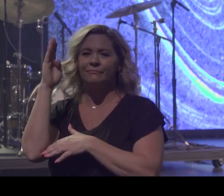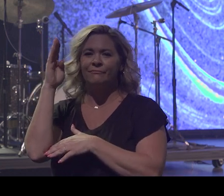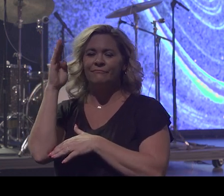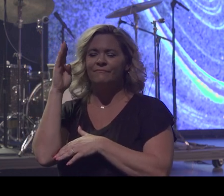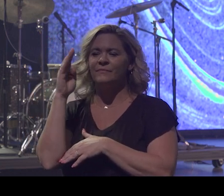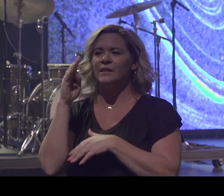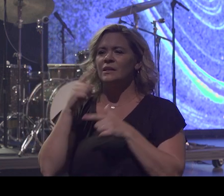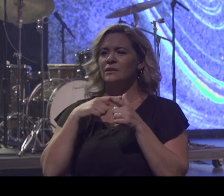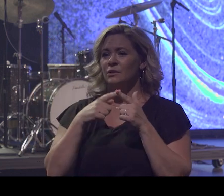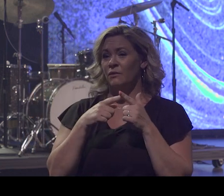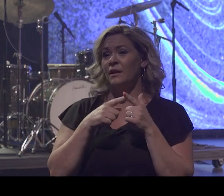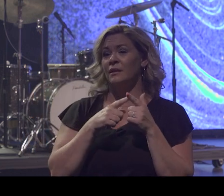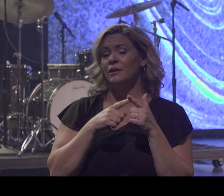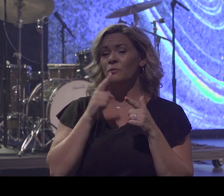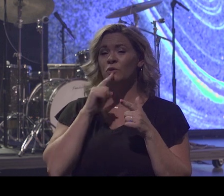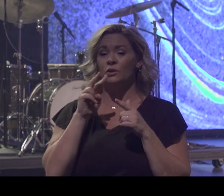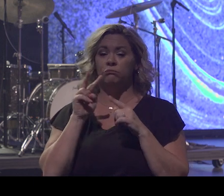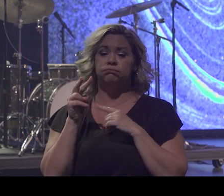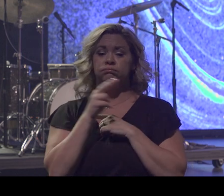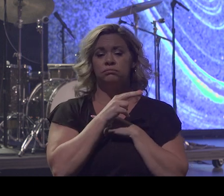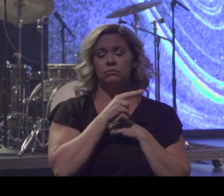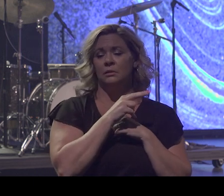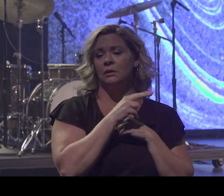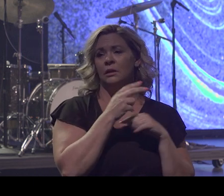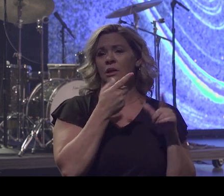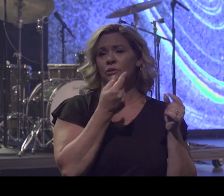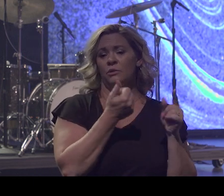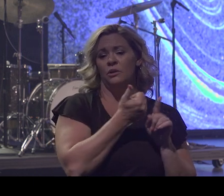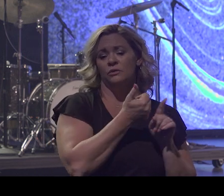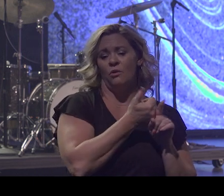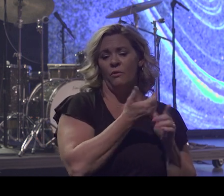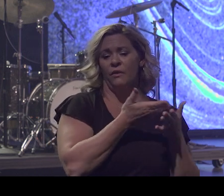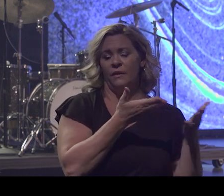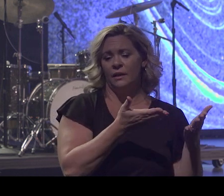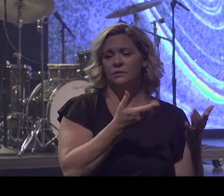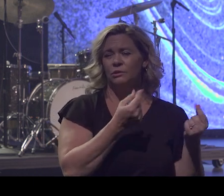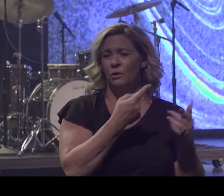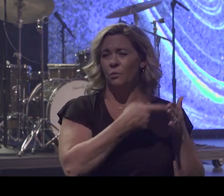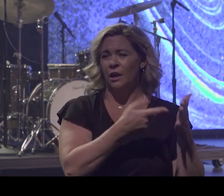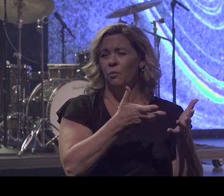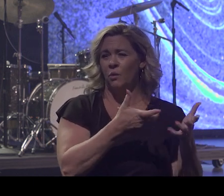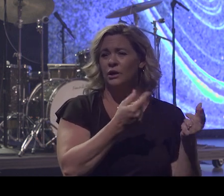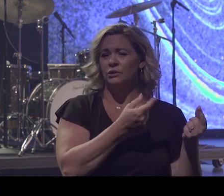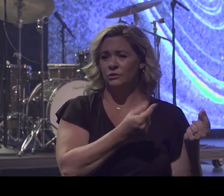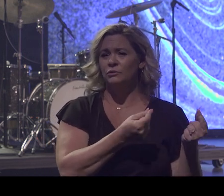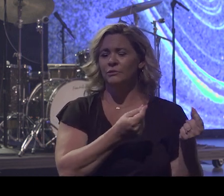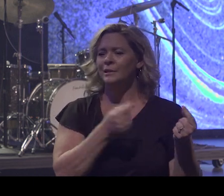God's ways and went into his own ways doing what he wanted to do, just like most of us, like I did.